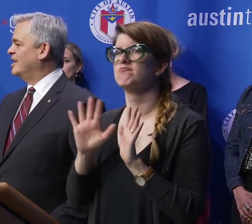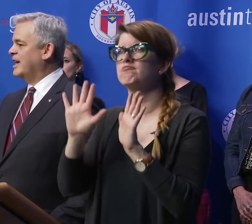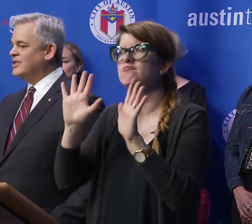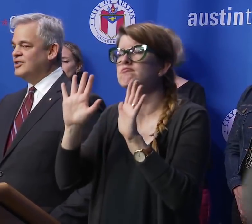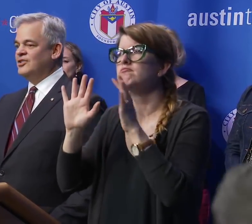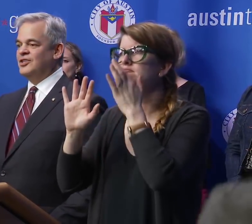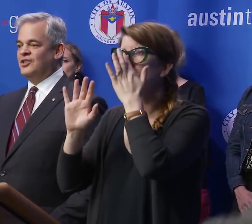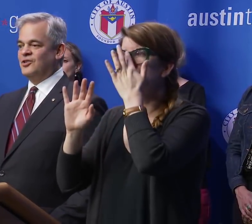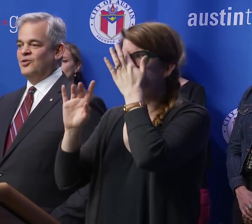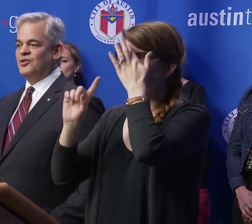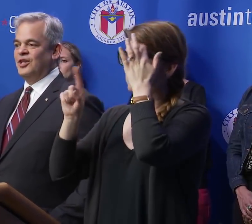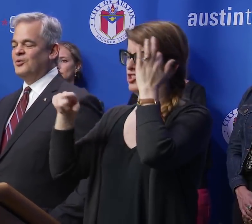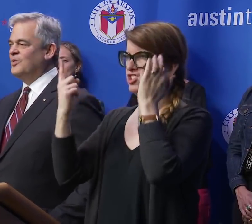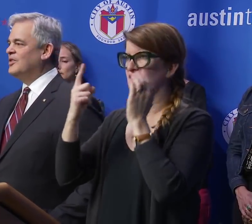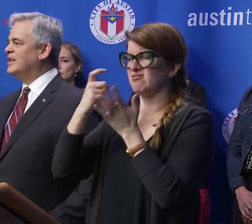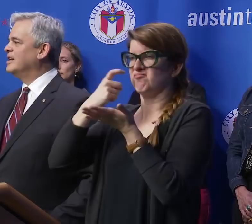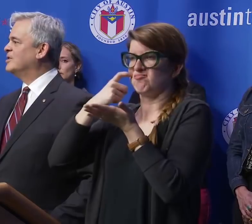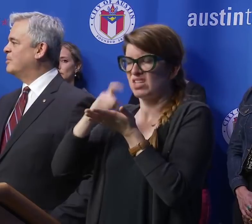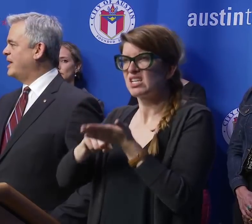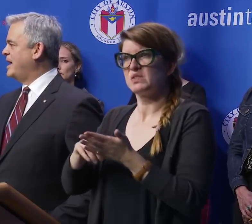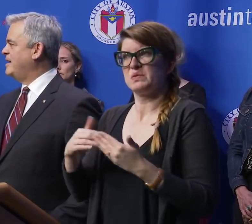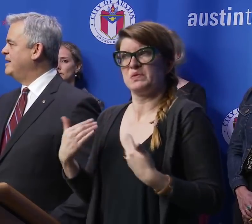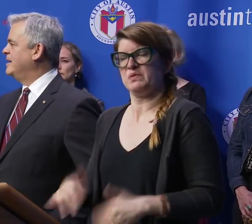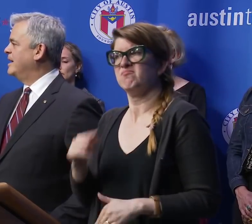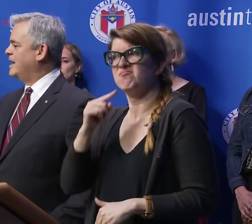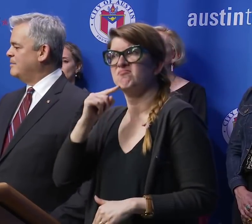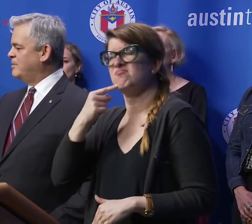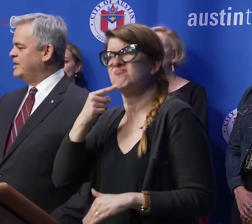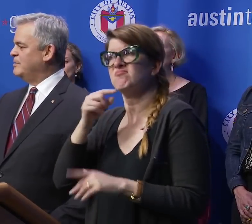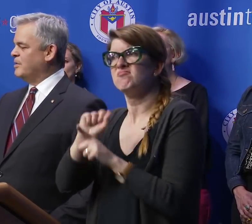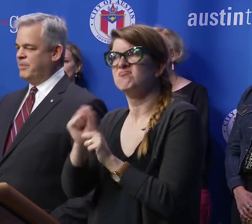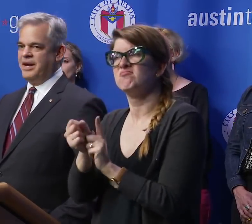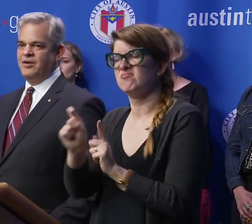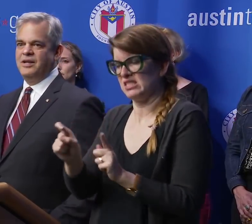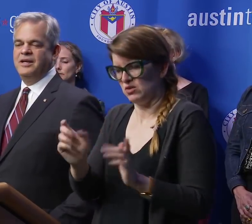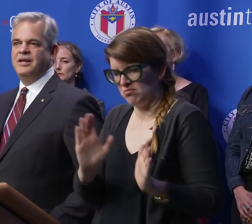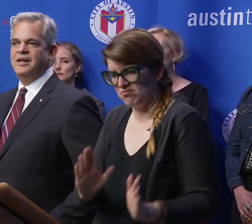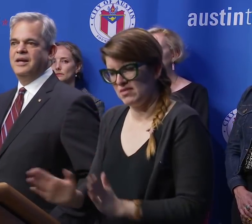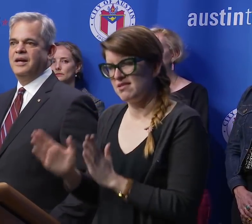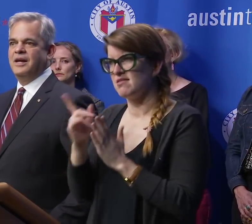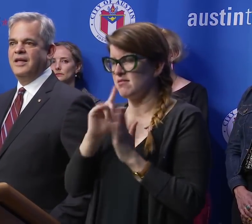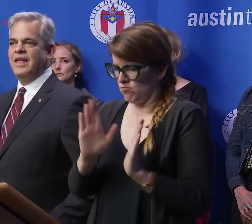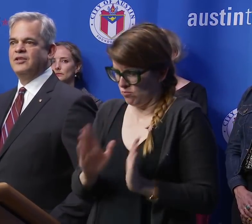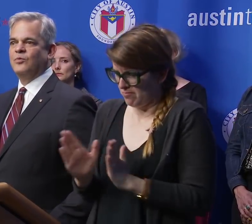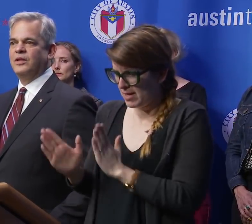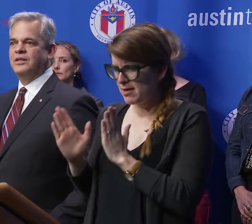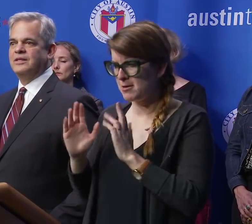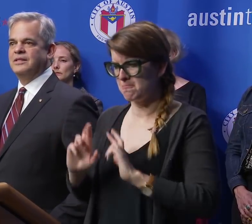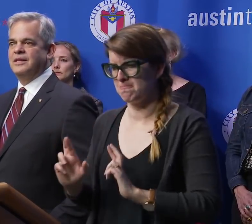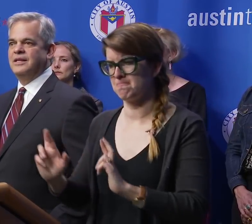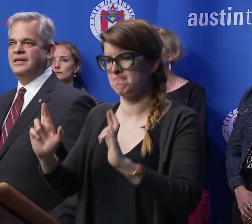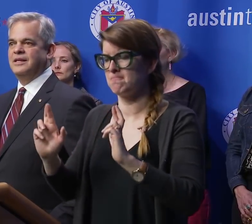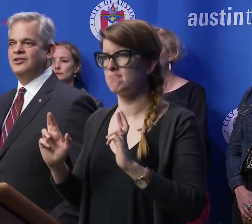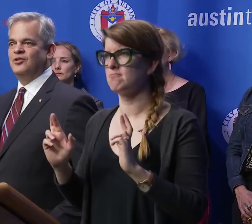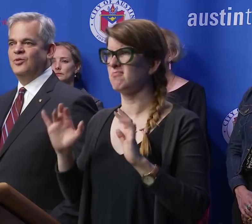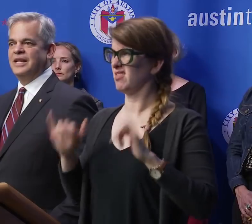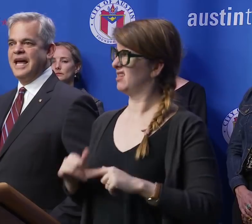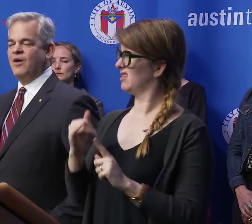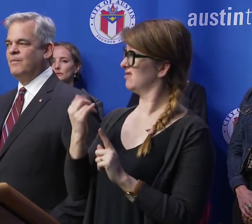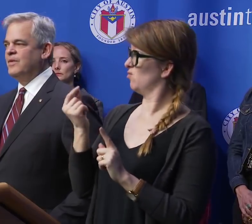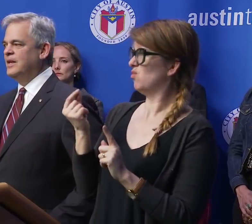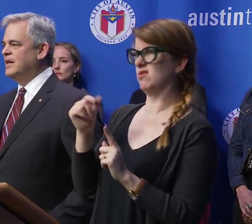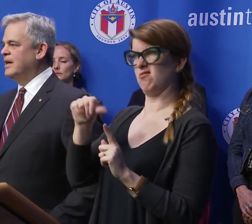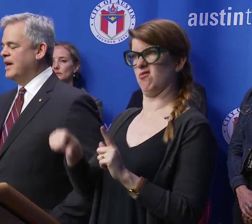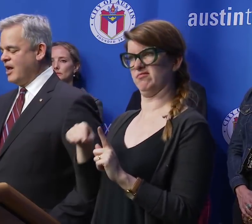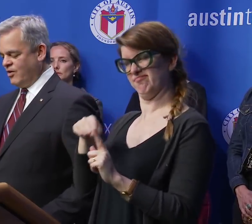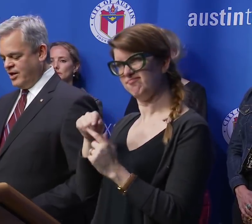exigency associated with needing to plan and be prepared. And that's what this city is doing